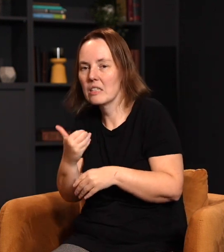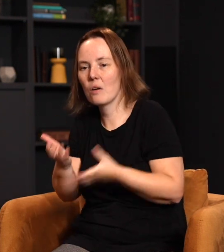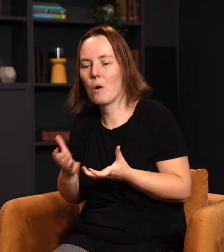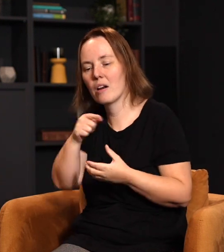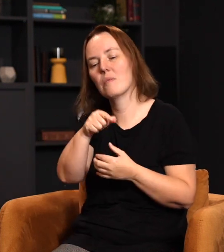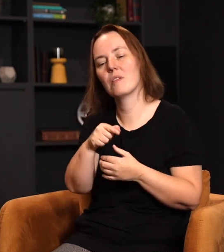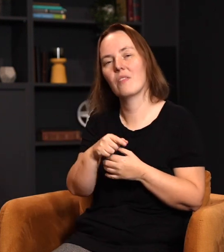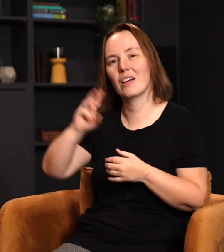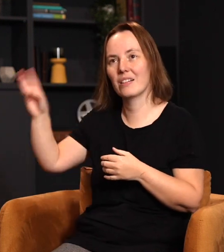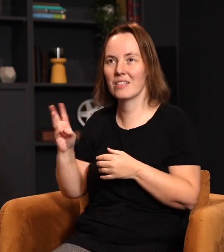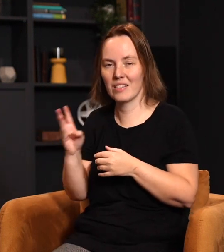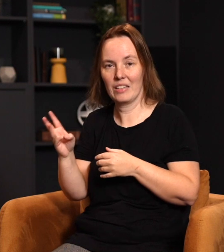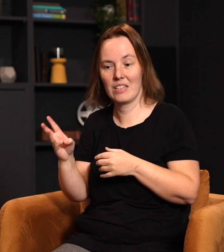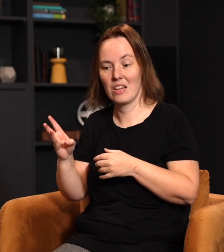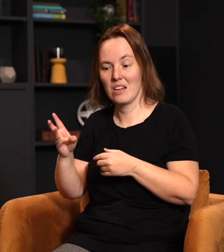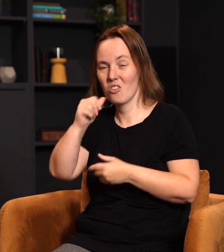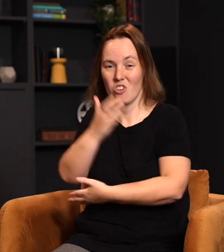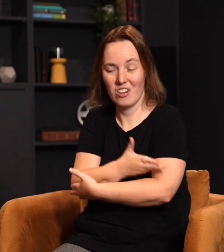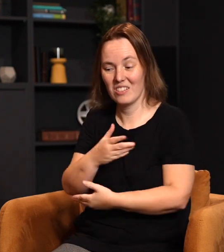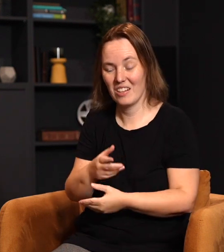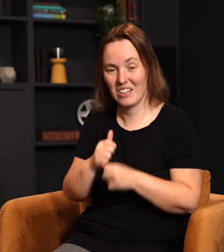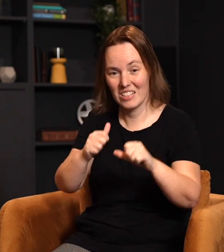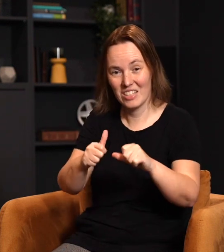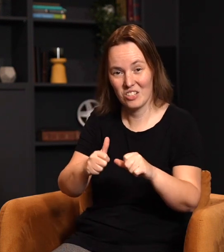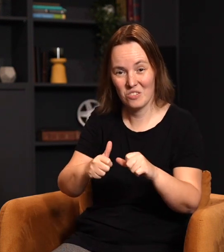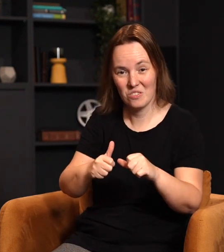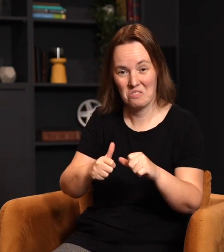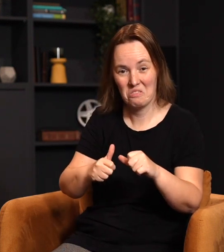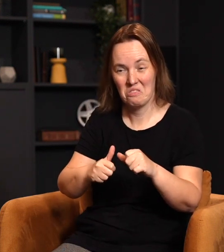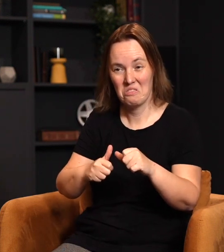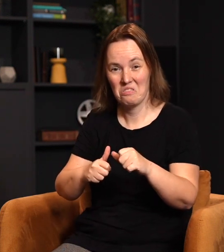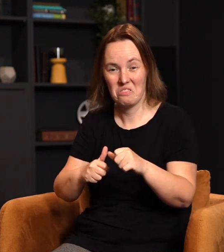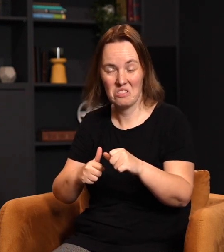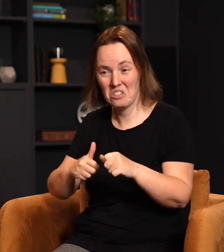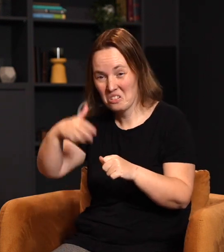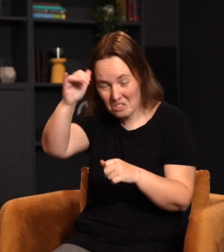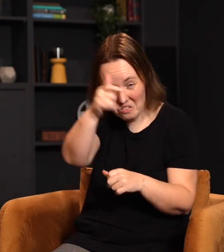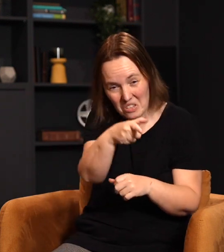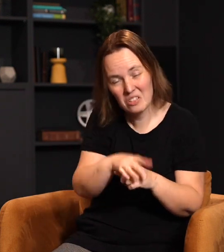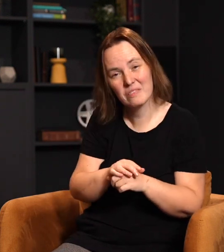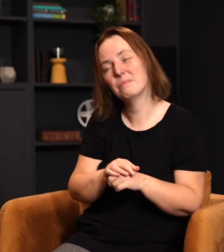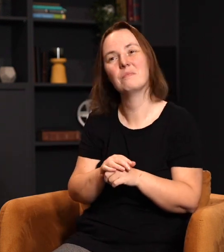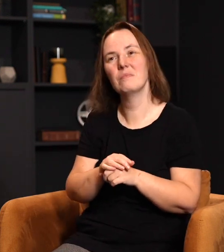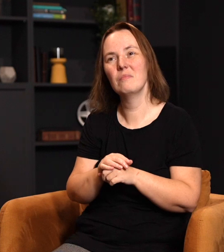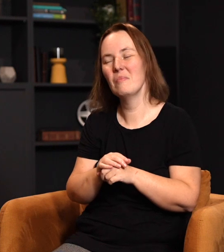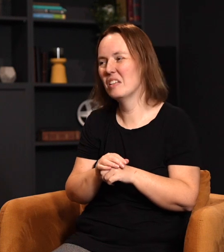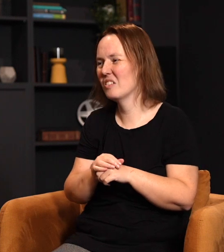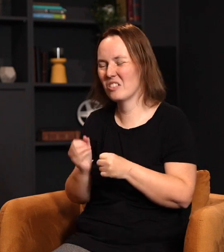to go. You know, if I had six daughters, I'd keep tricking you because, you know, I'm enjoying prosperity. There's just something of God over